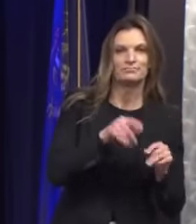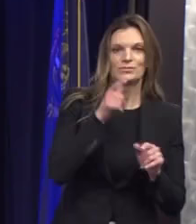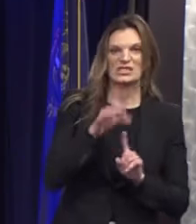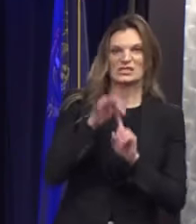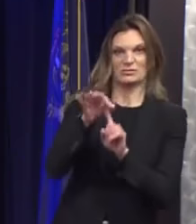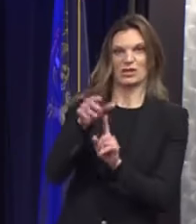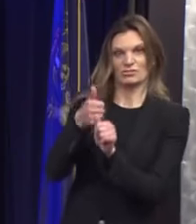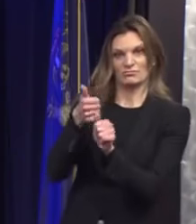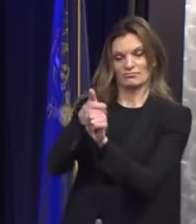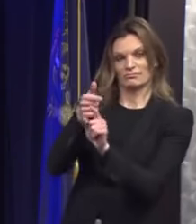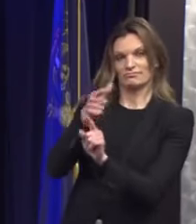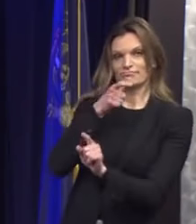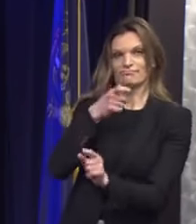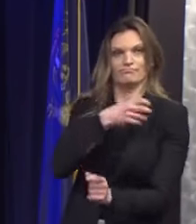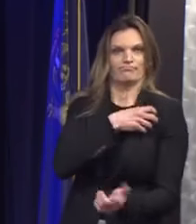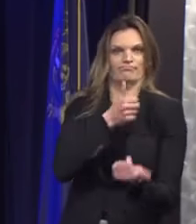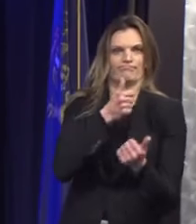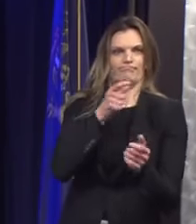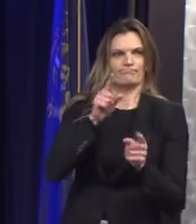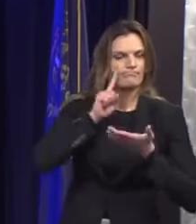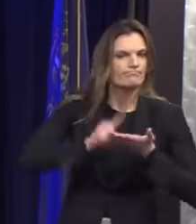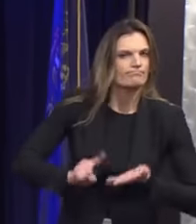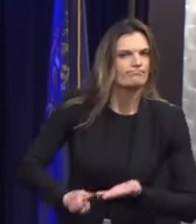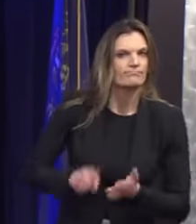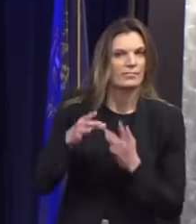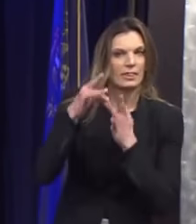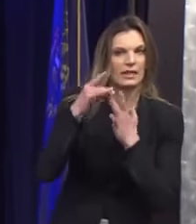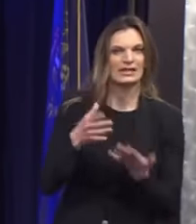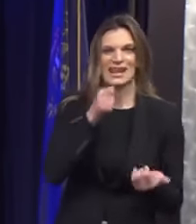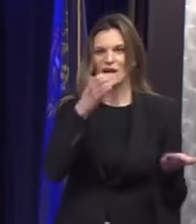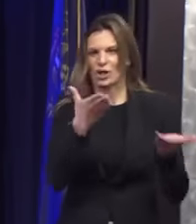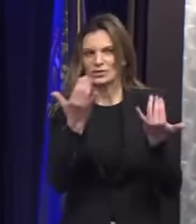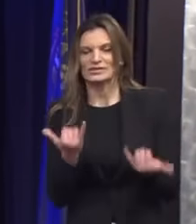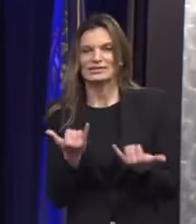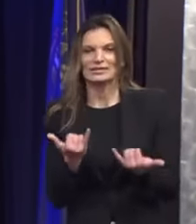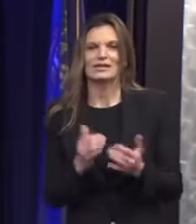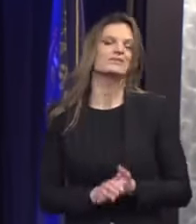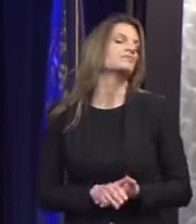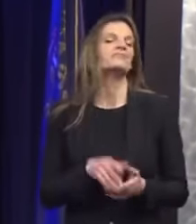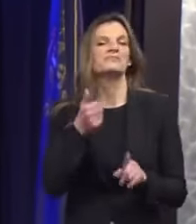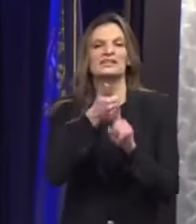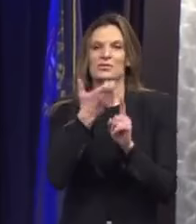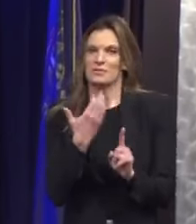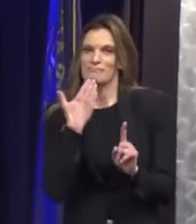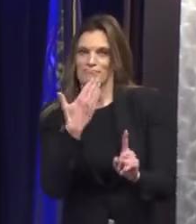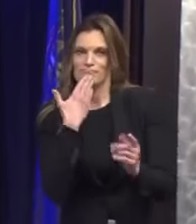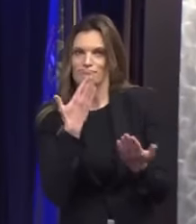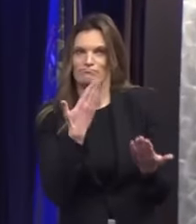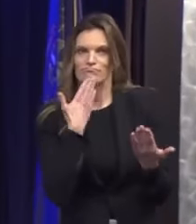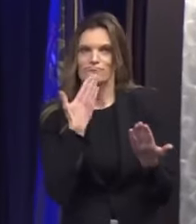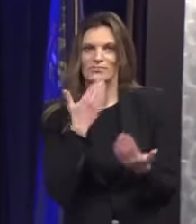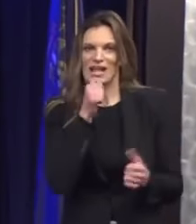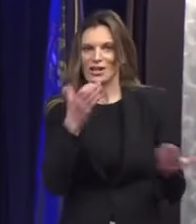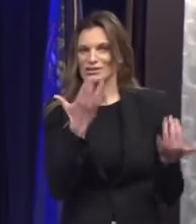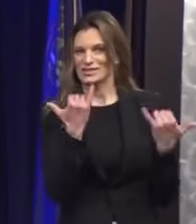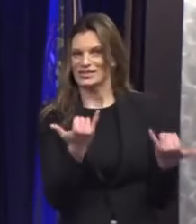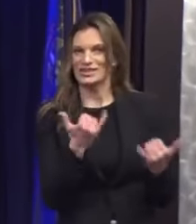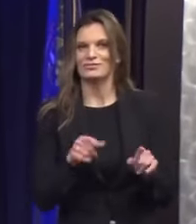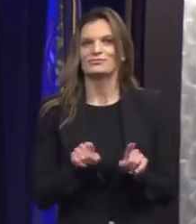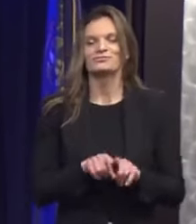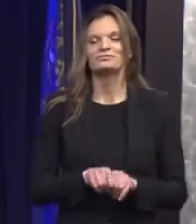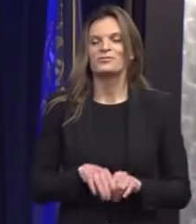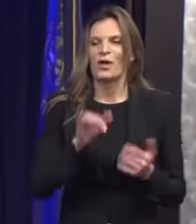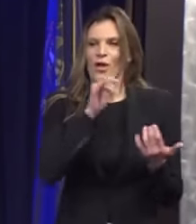agent, Pete Ackerly, and not here with us today, but who I'd like to acknowledge, Solicitor General Fatwa